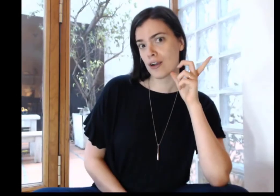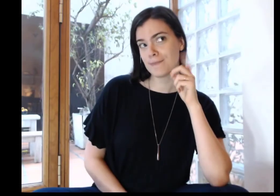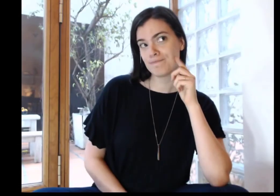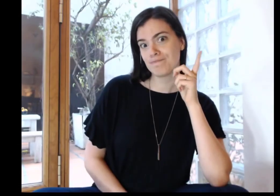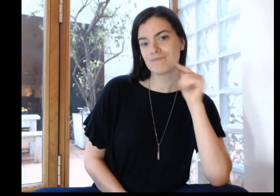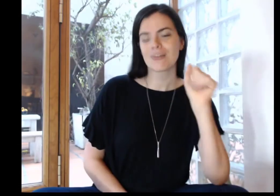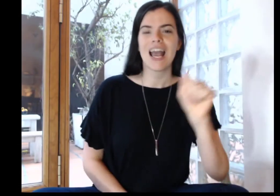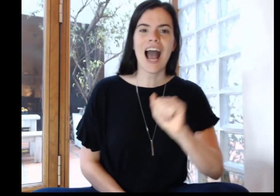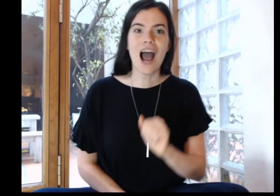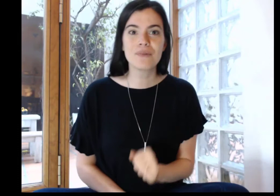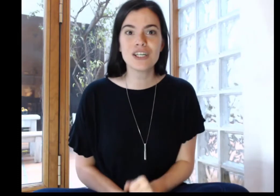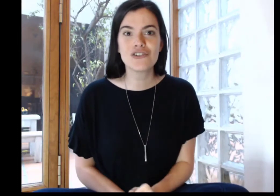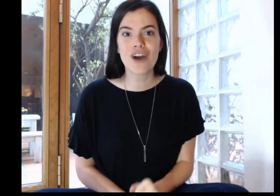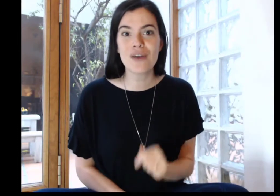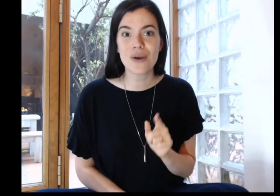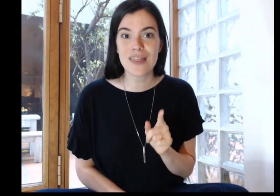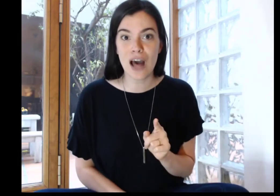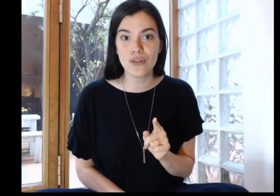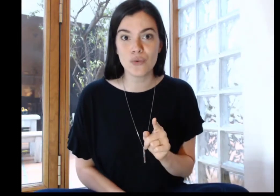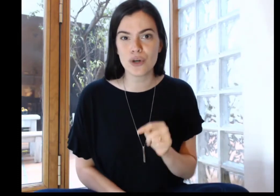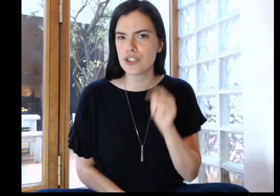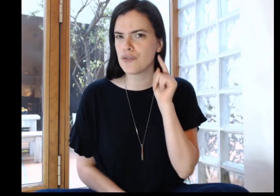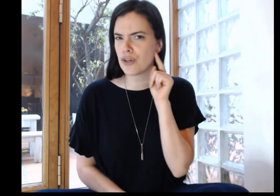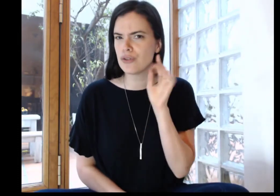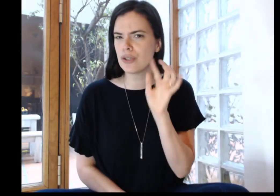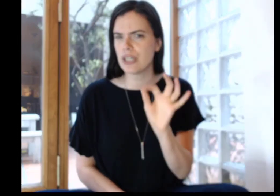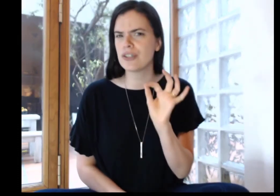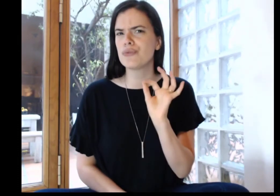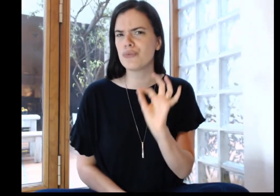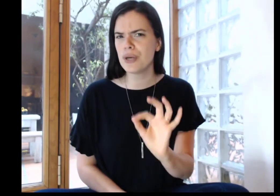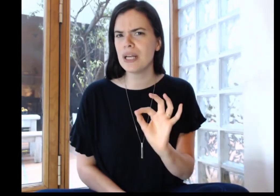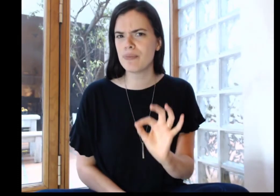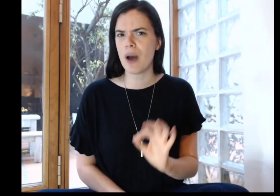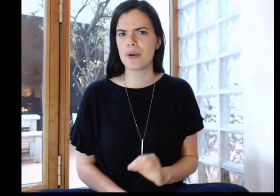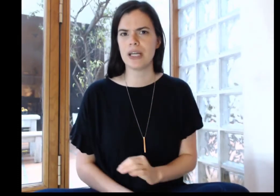i'm gonna try without the words for you to hear really properly